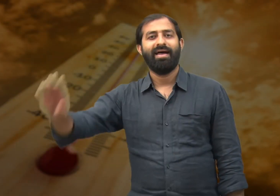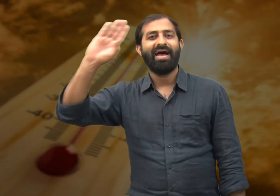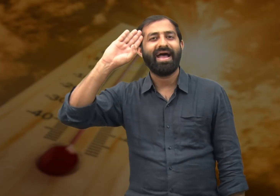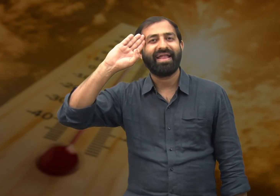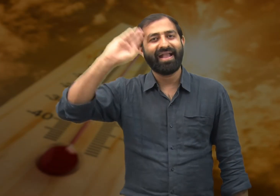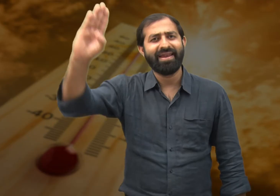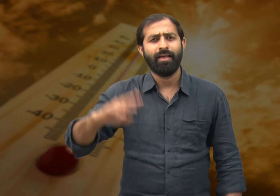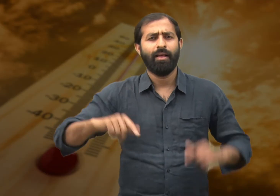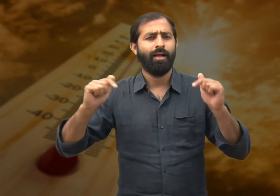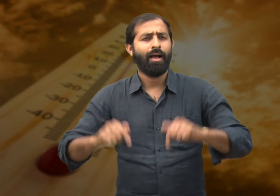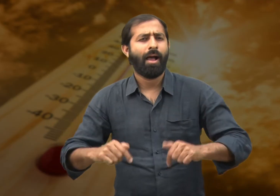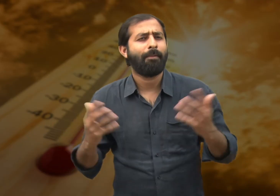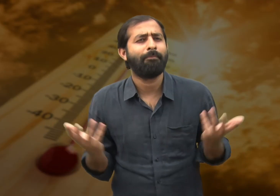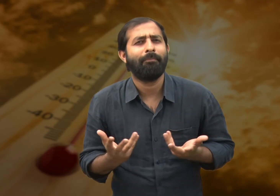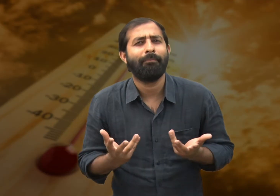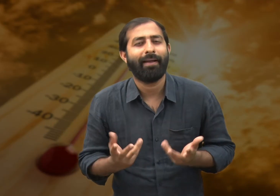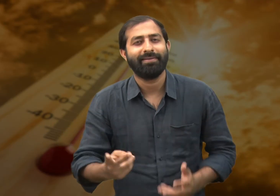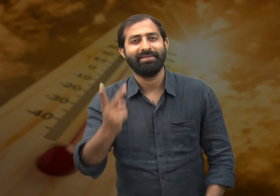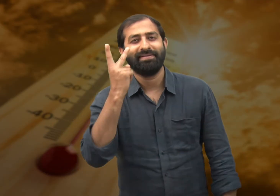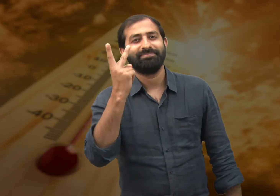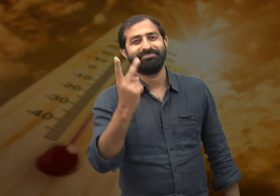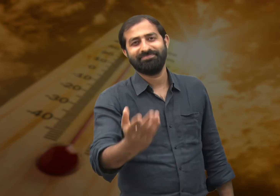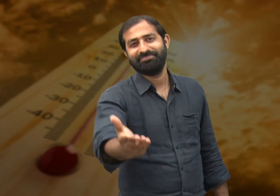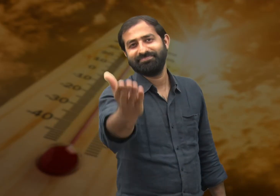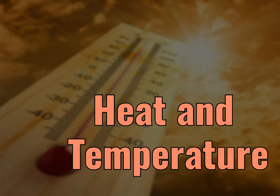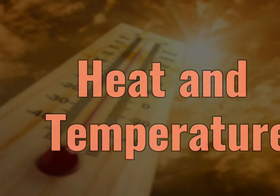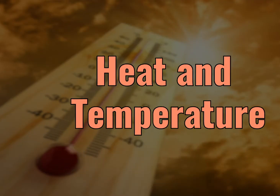Hello everyone. What are we going to learn today? Let's see the topic.